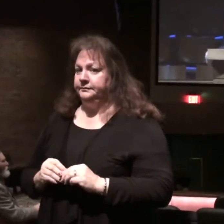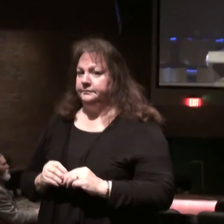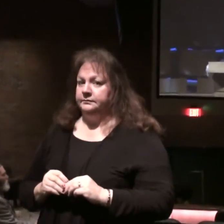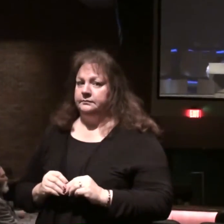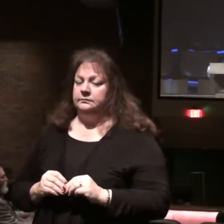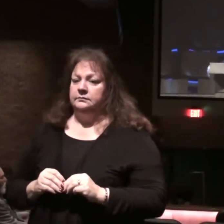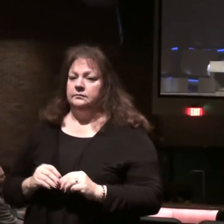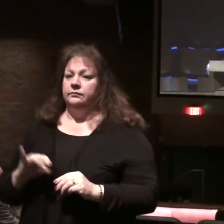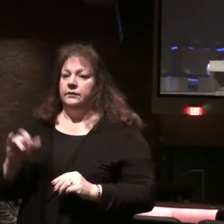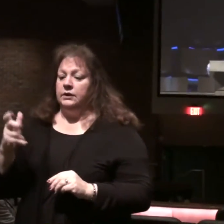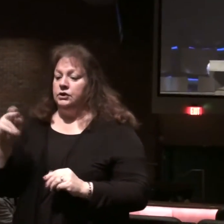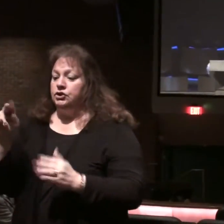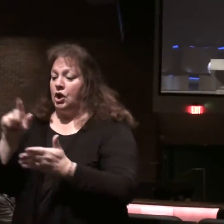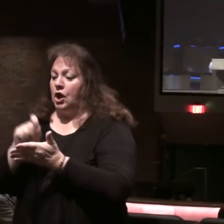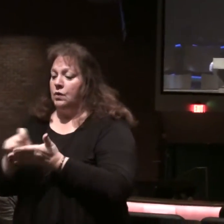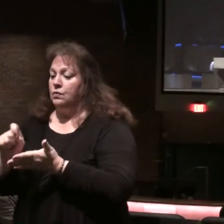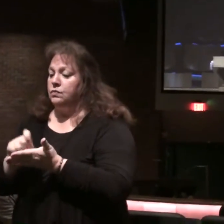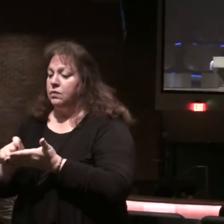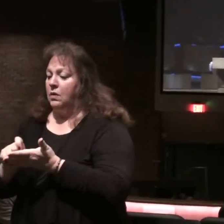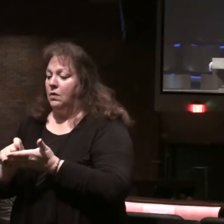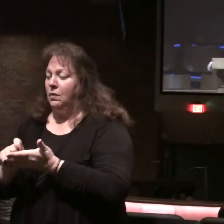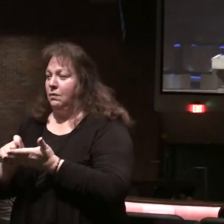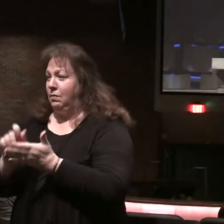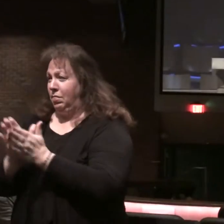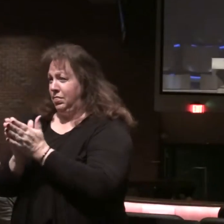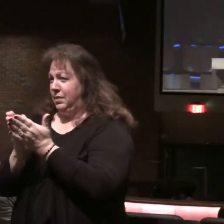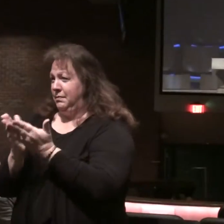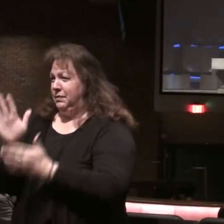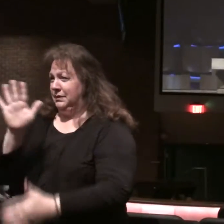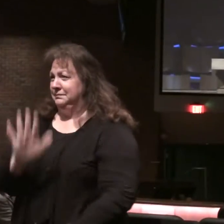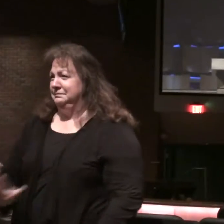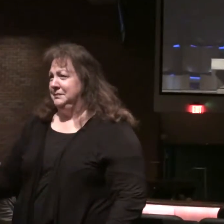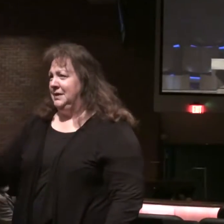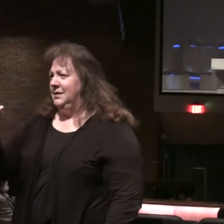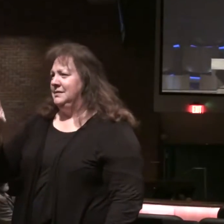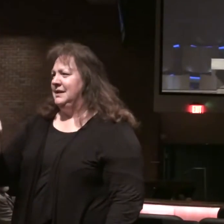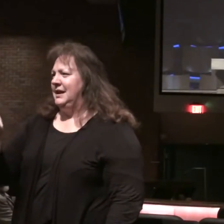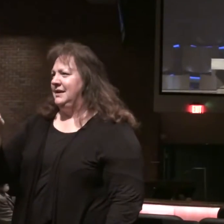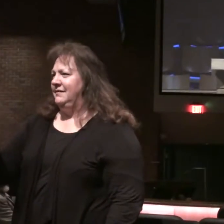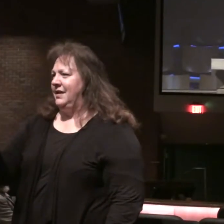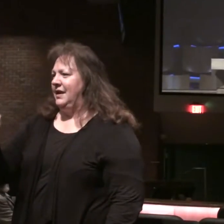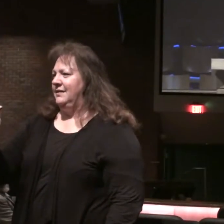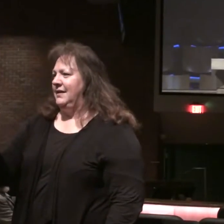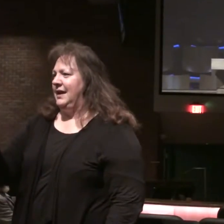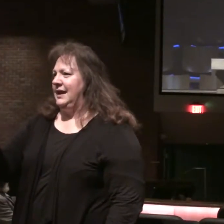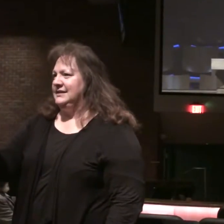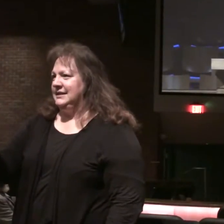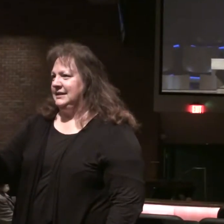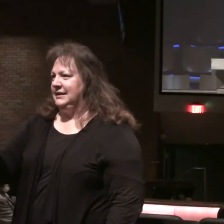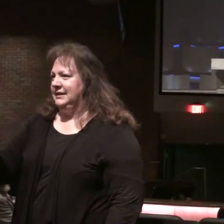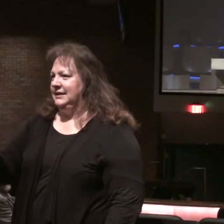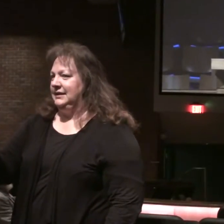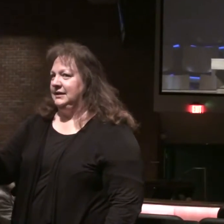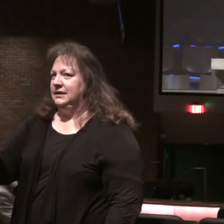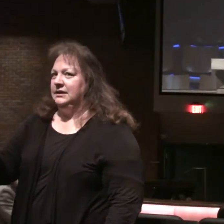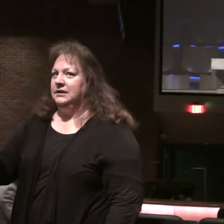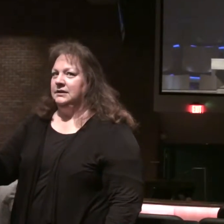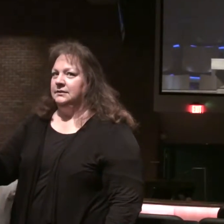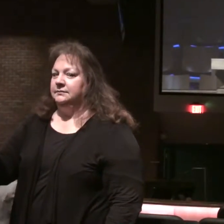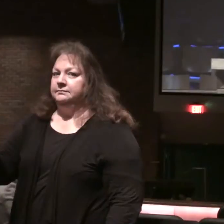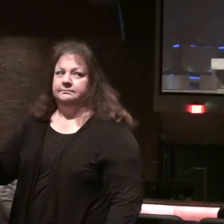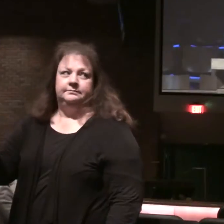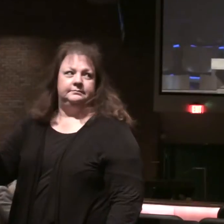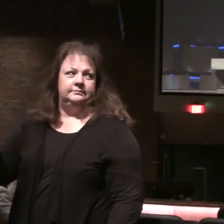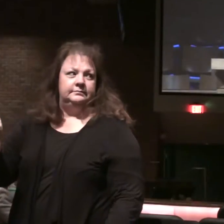So, John wrote this about 95 A.D. We're told as